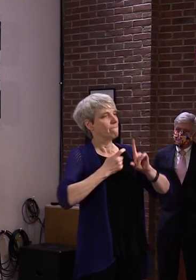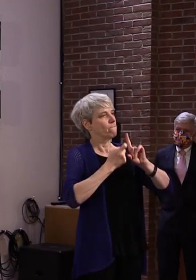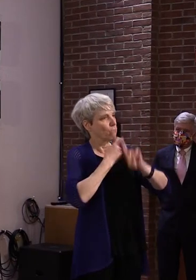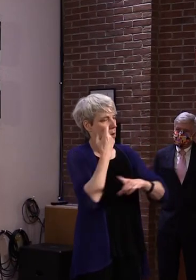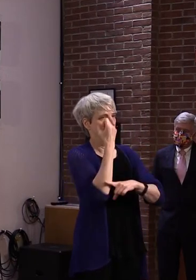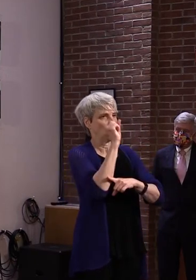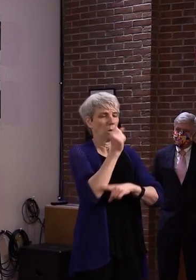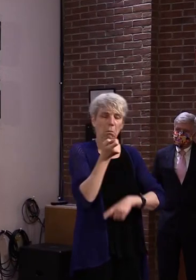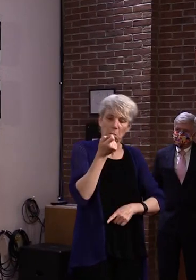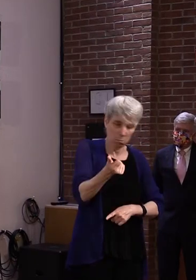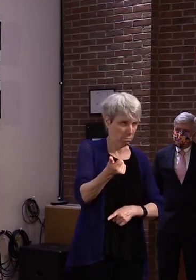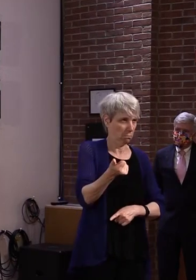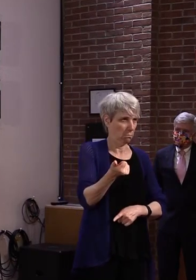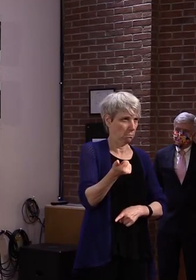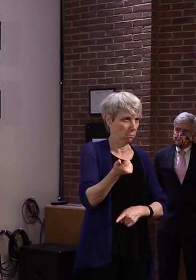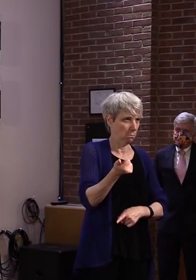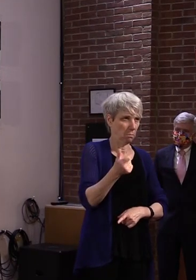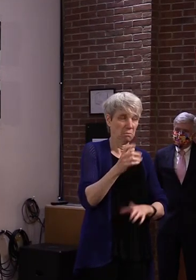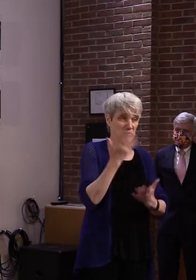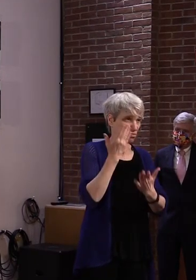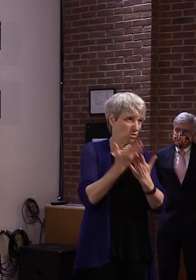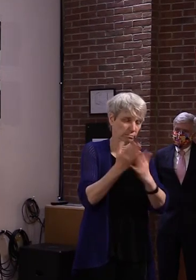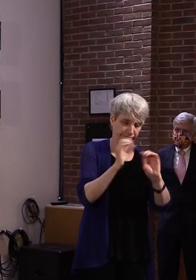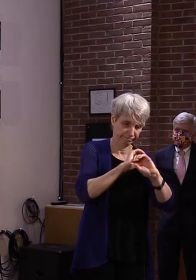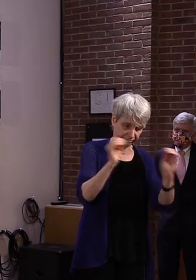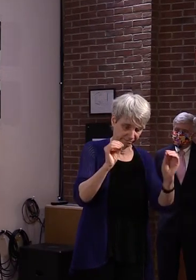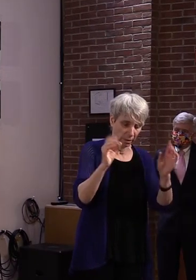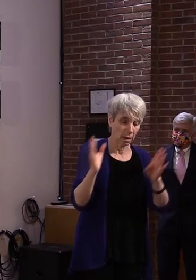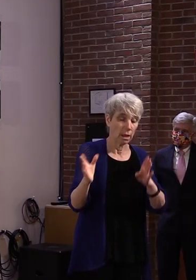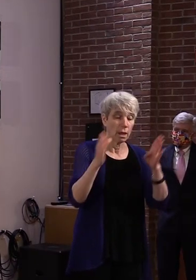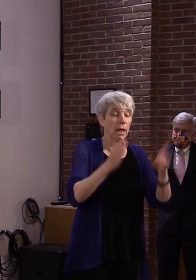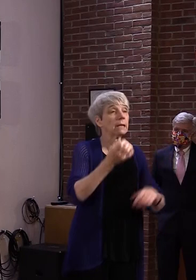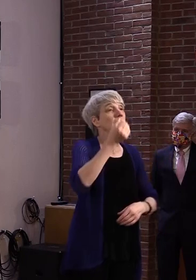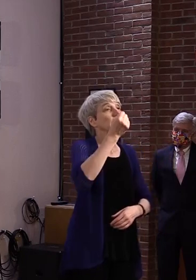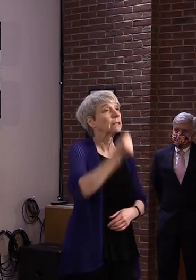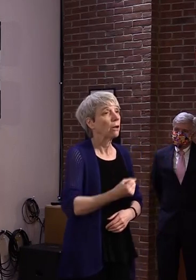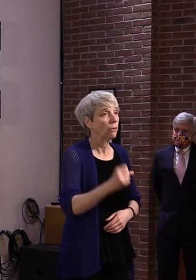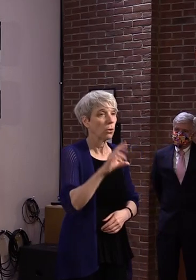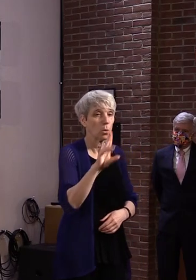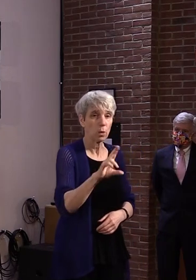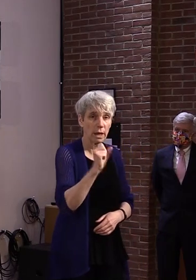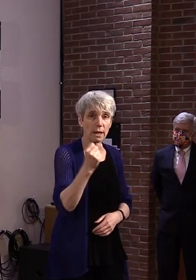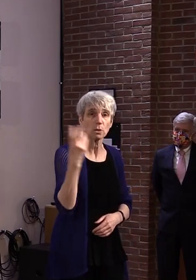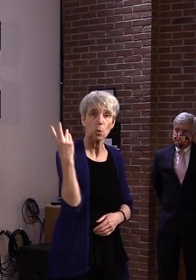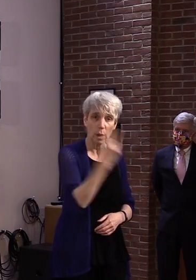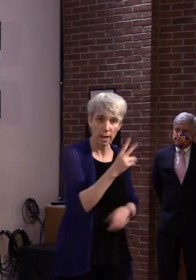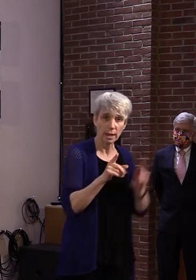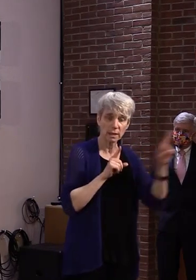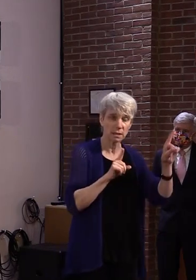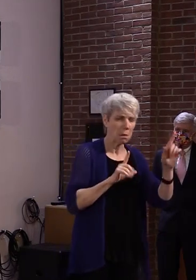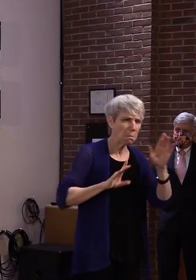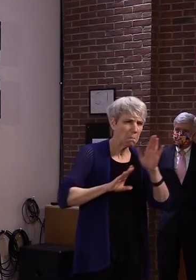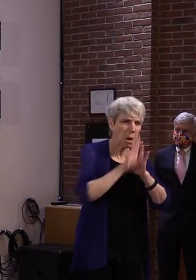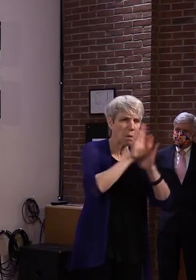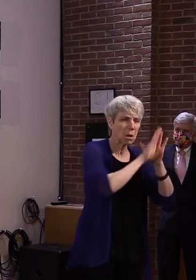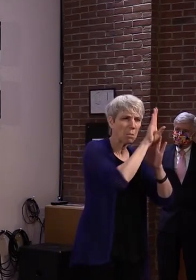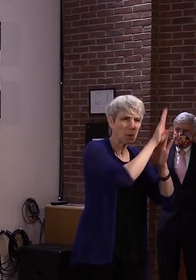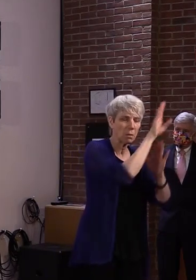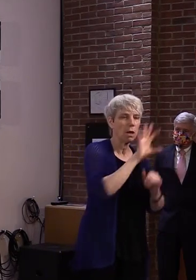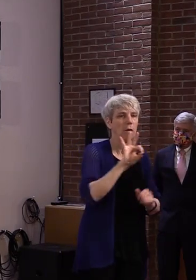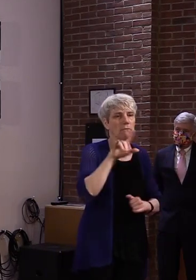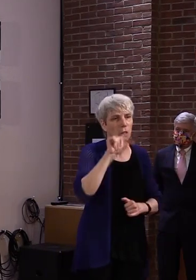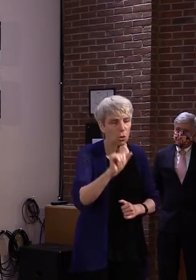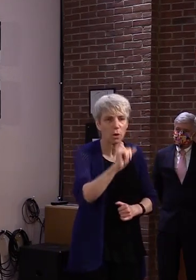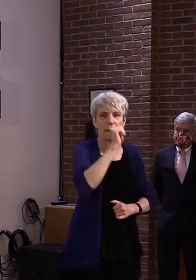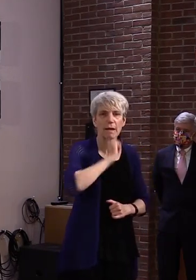The consensus about what's going on in the south and the west is multifactorial,